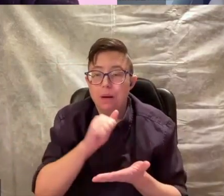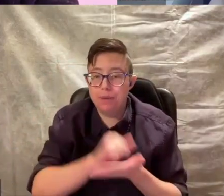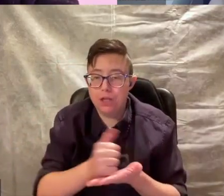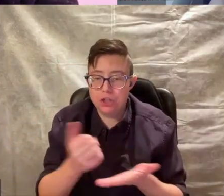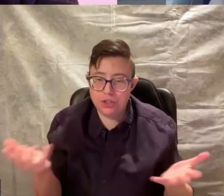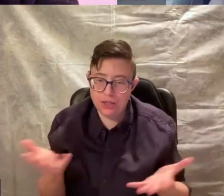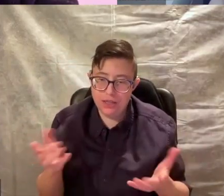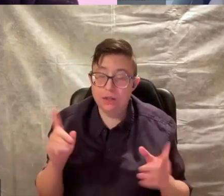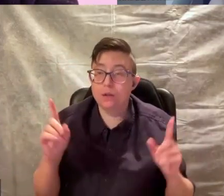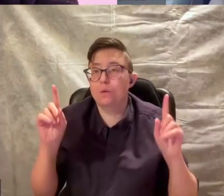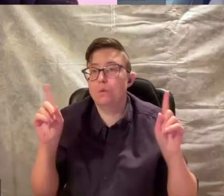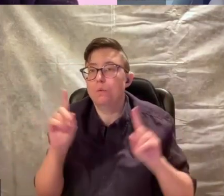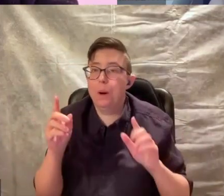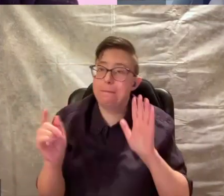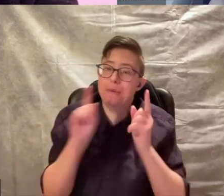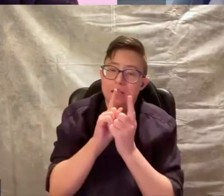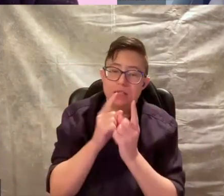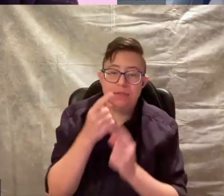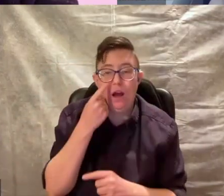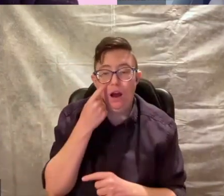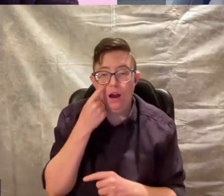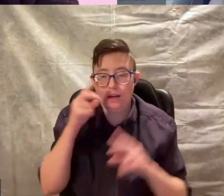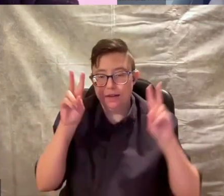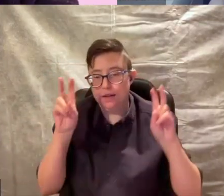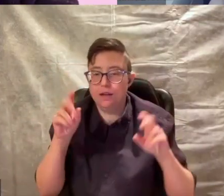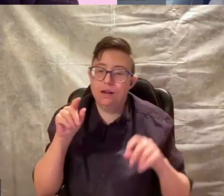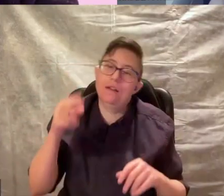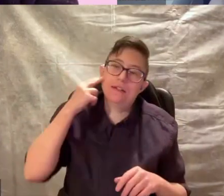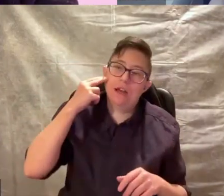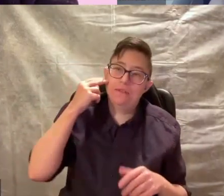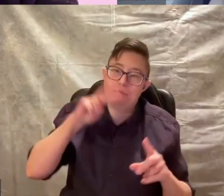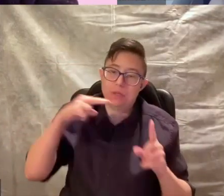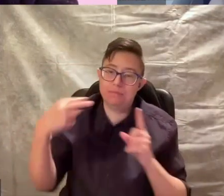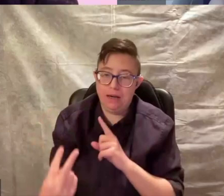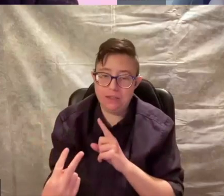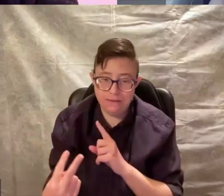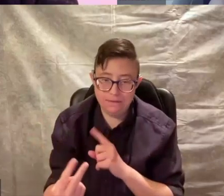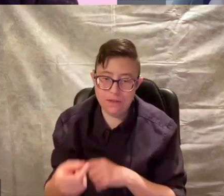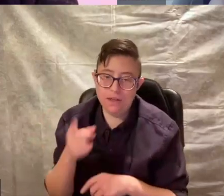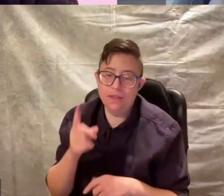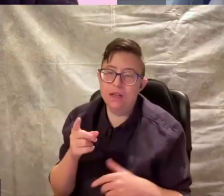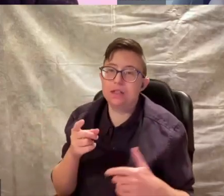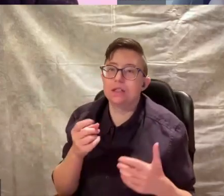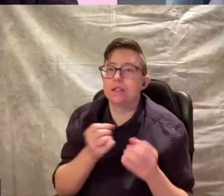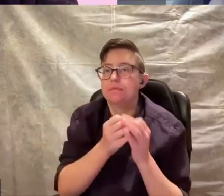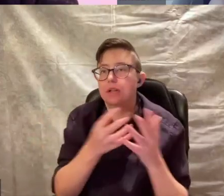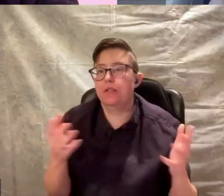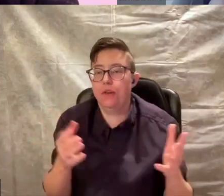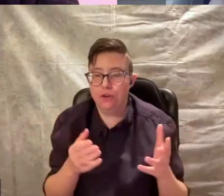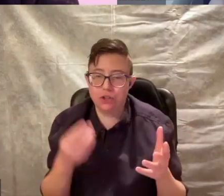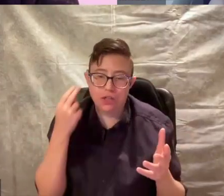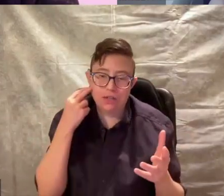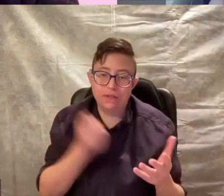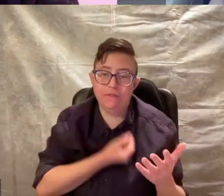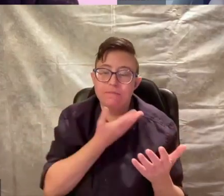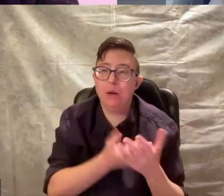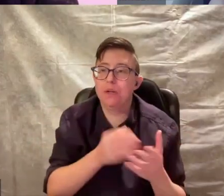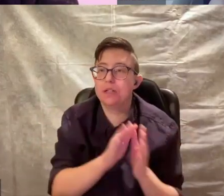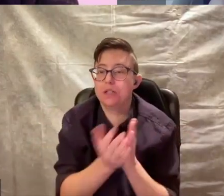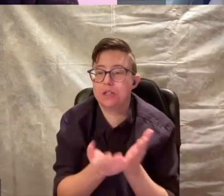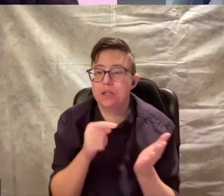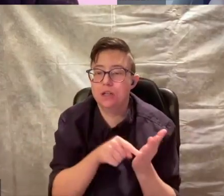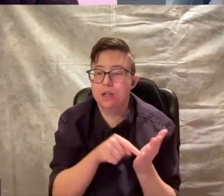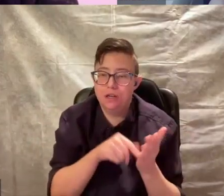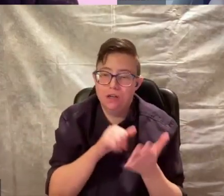poem was published in What Meets the Eye? The Deaf Perspective. And that's an anthology of deaf